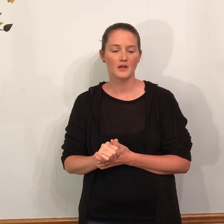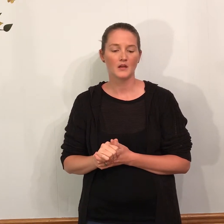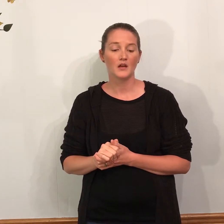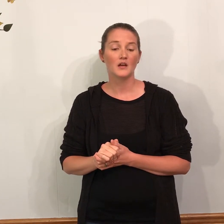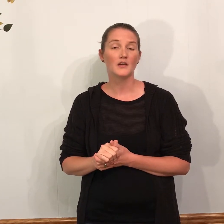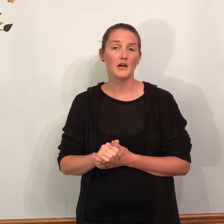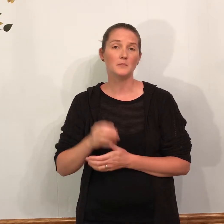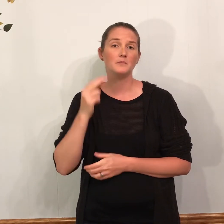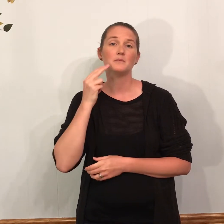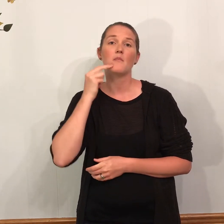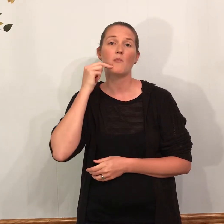Gum.